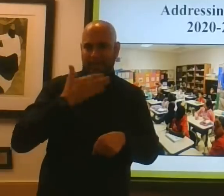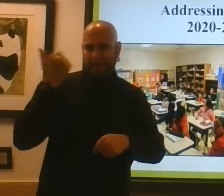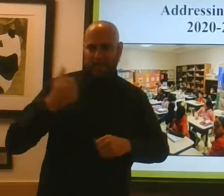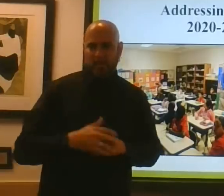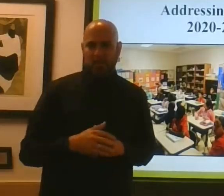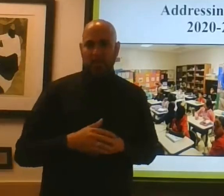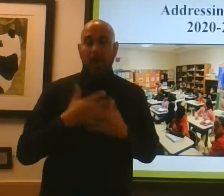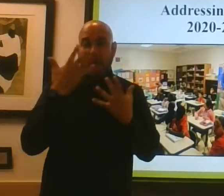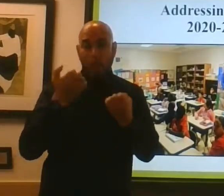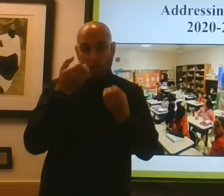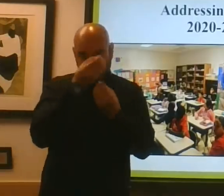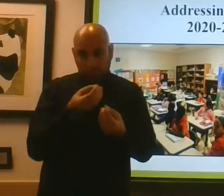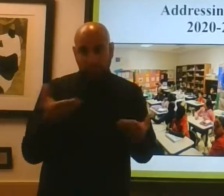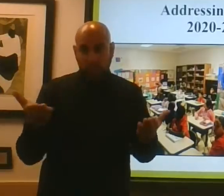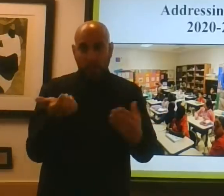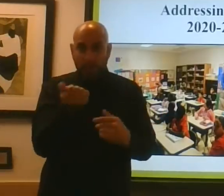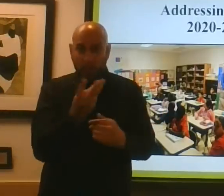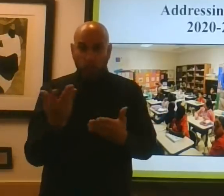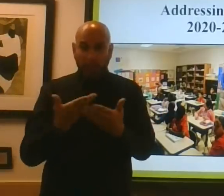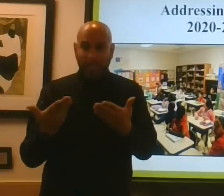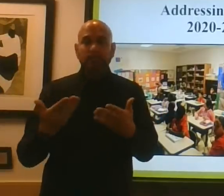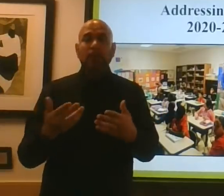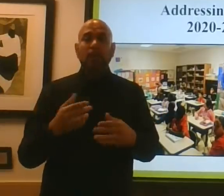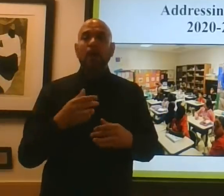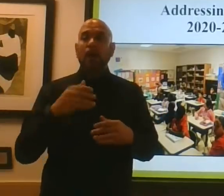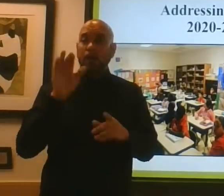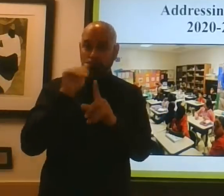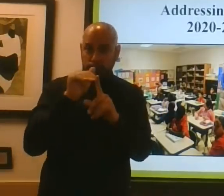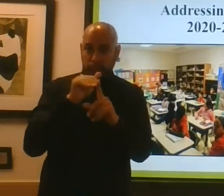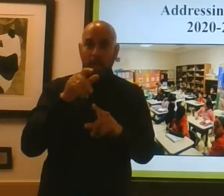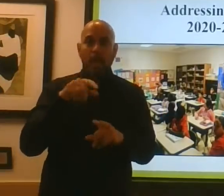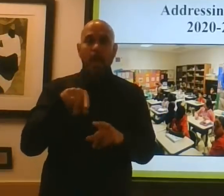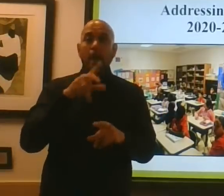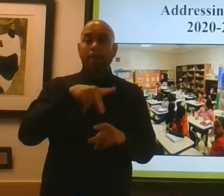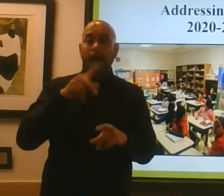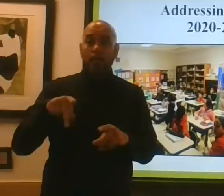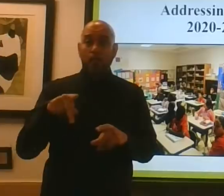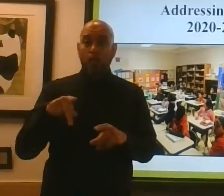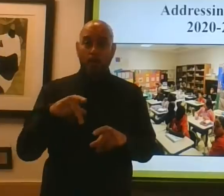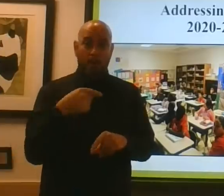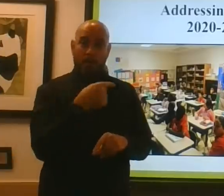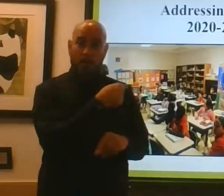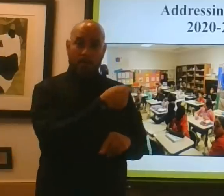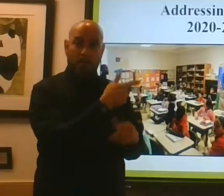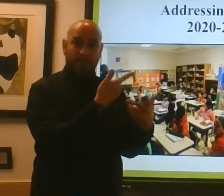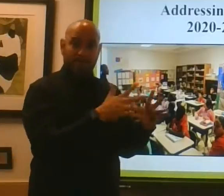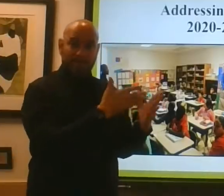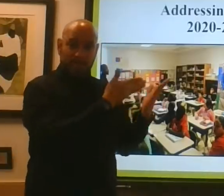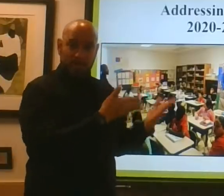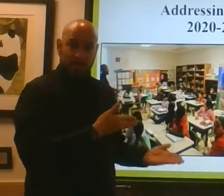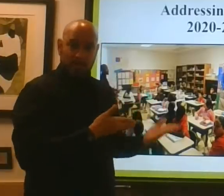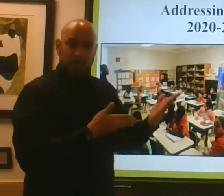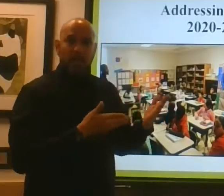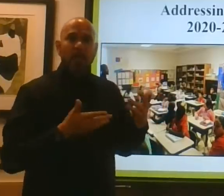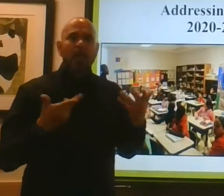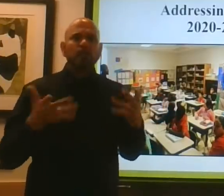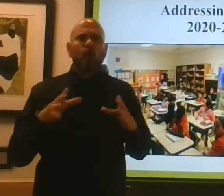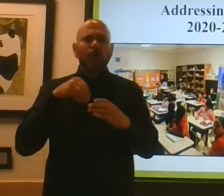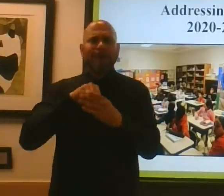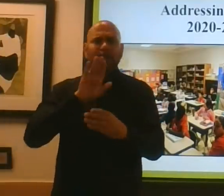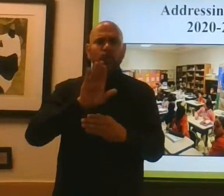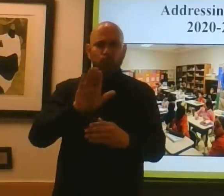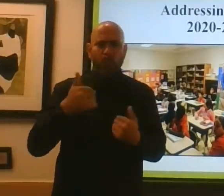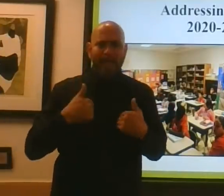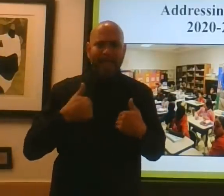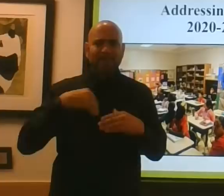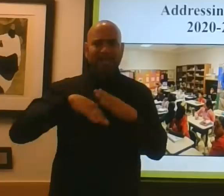just a few things, and this is in your PowerPoint that we posted for you. You may not can see what I have here, but it's in your PowerPoint. And I want you to follow along